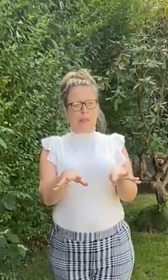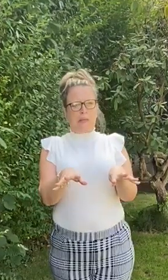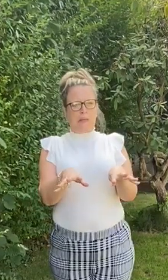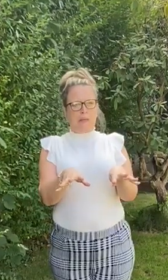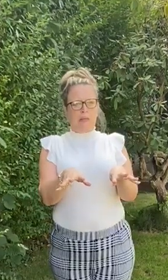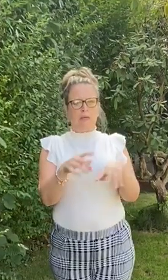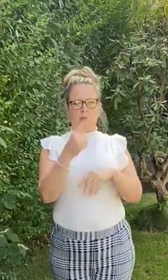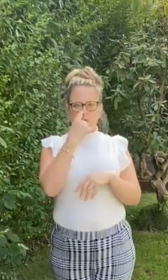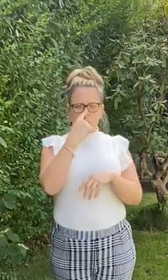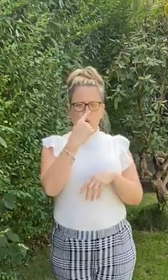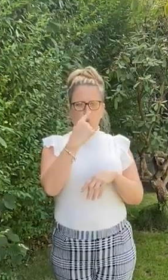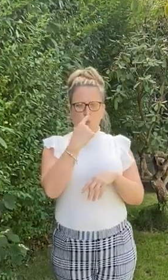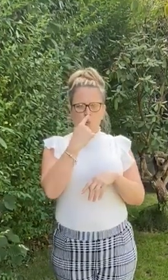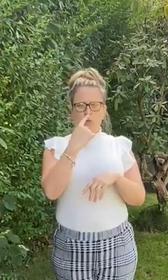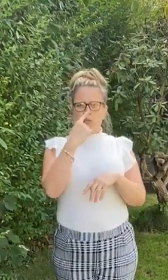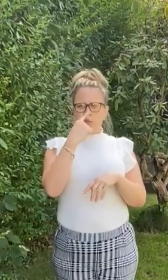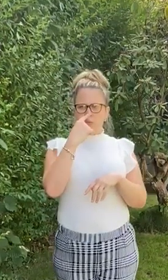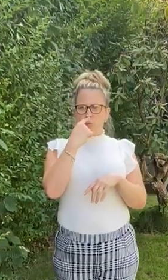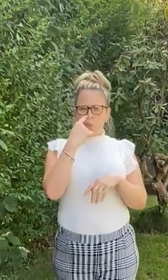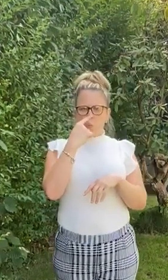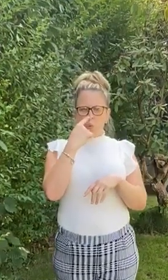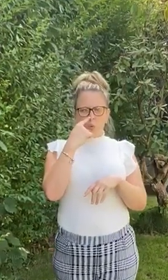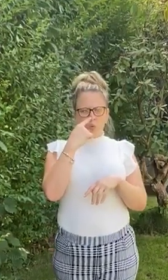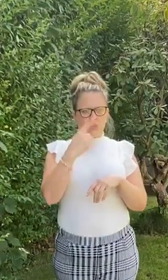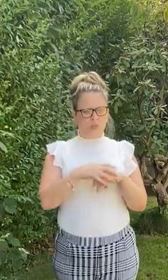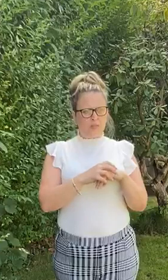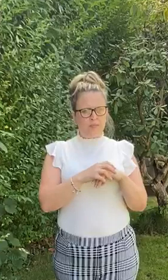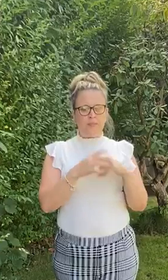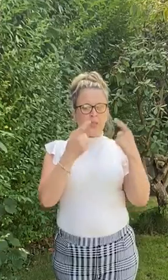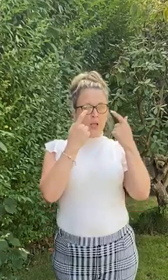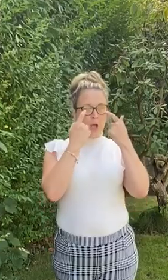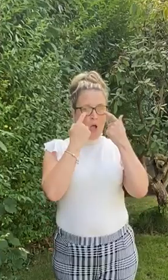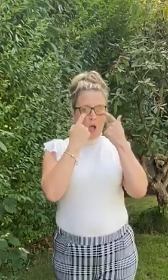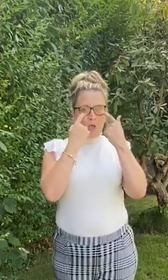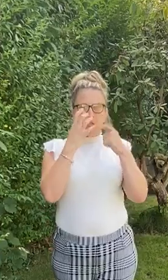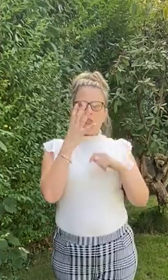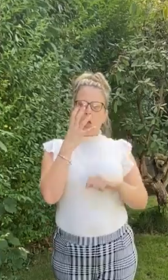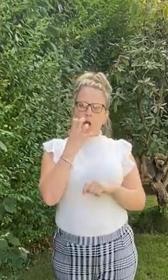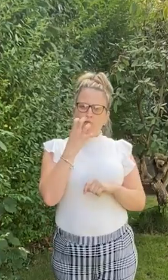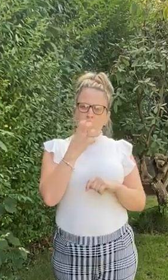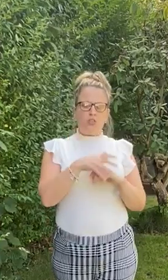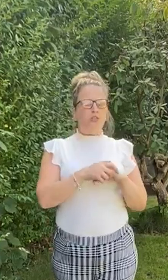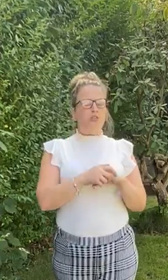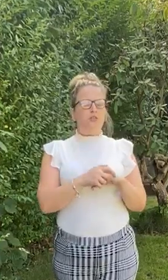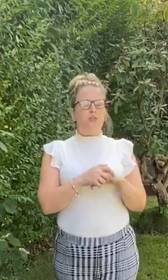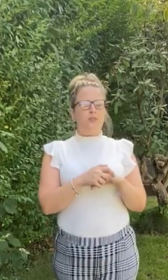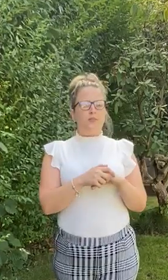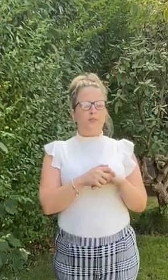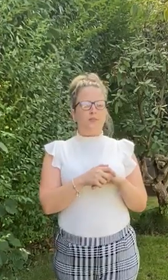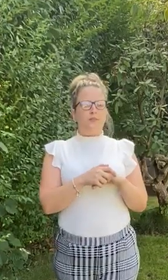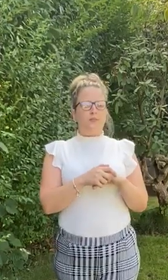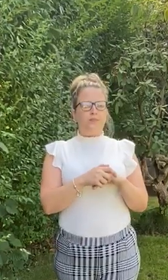nose. His eyes are orange. His tongue is black.